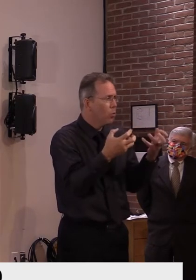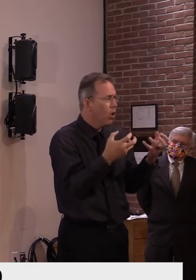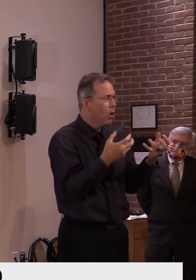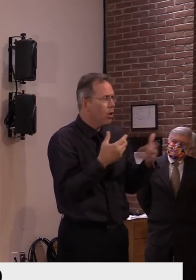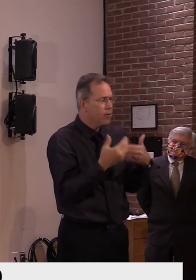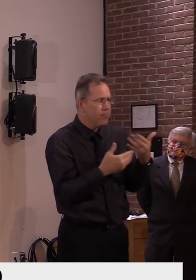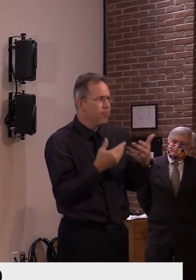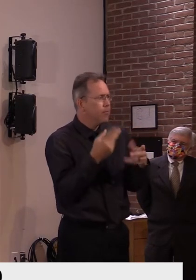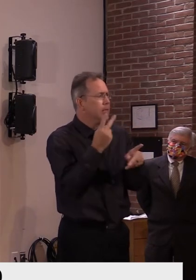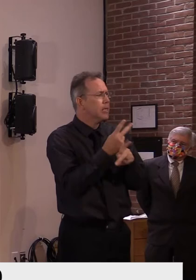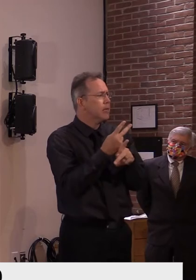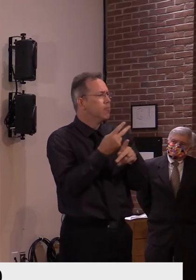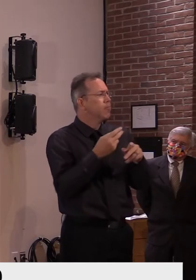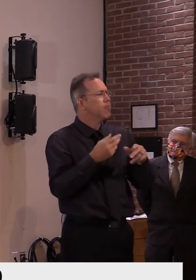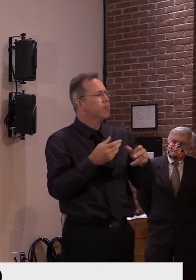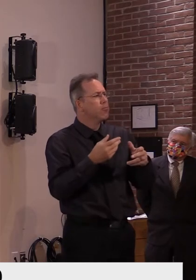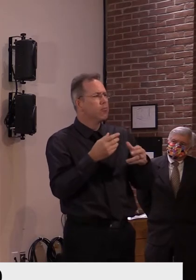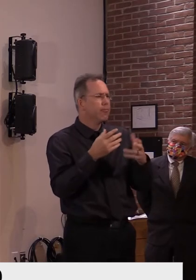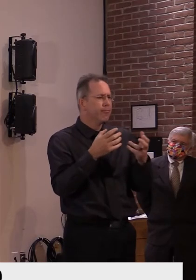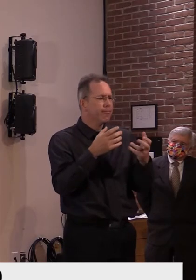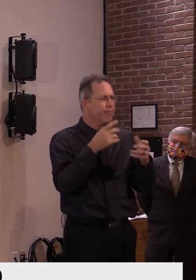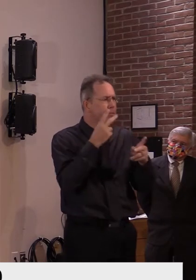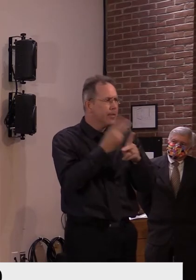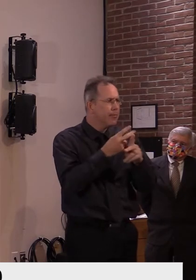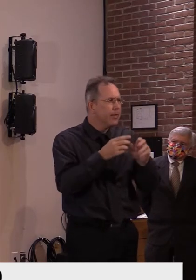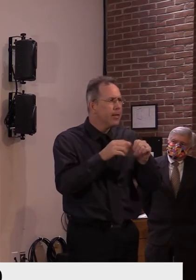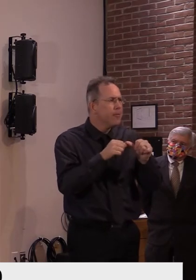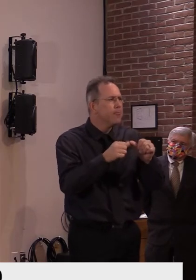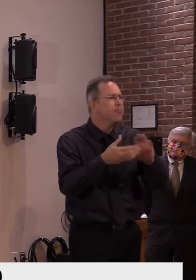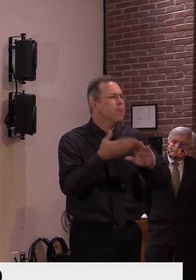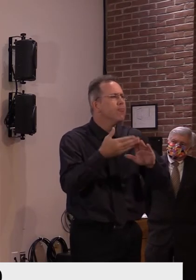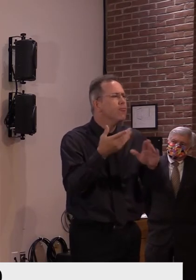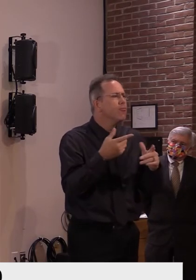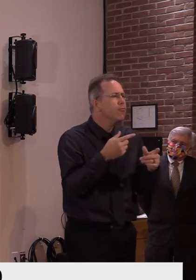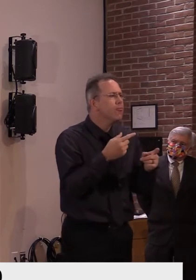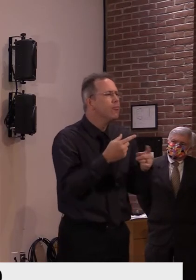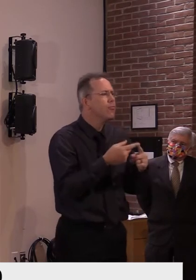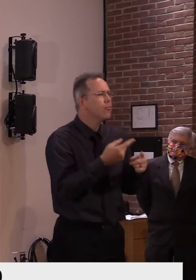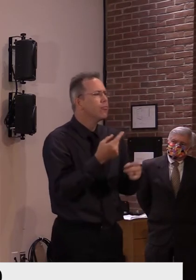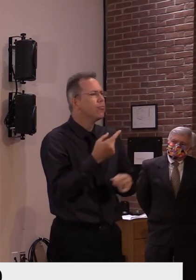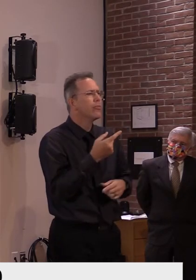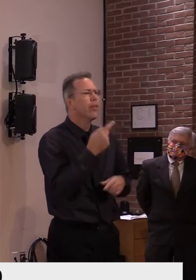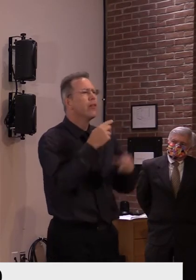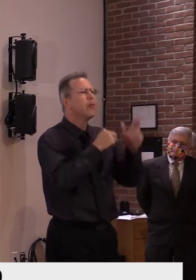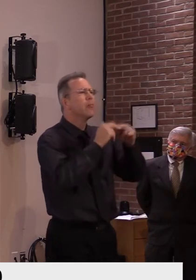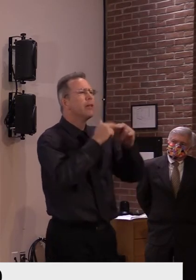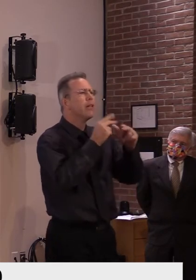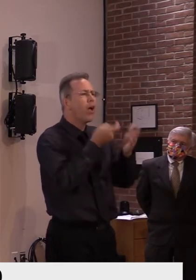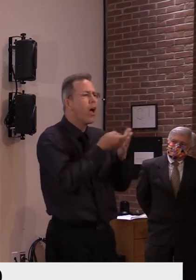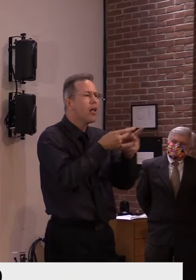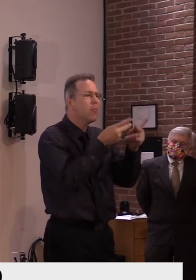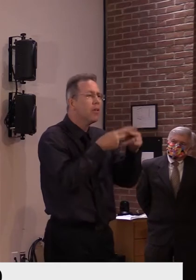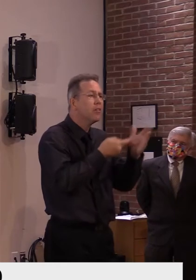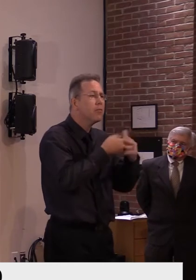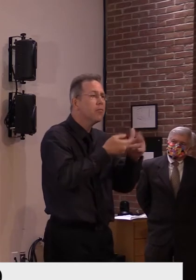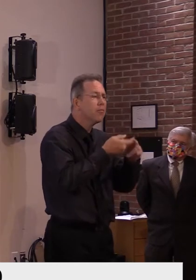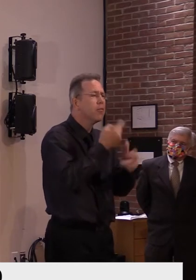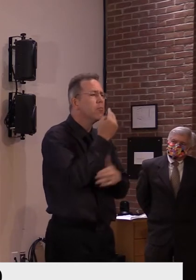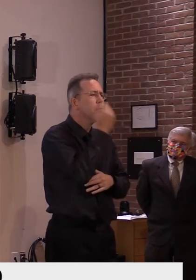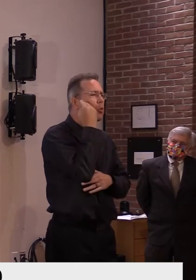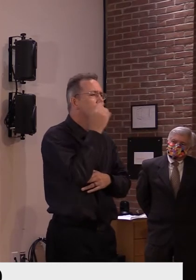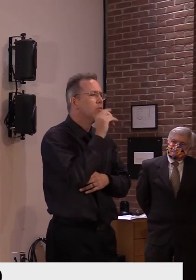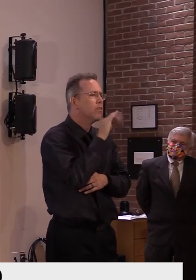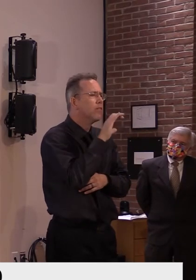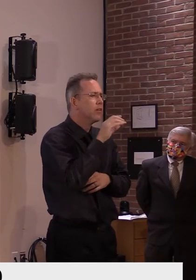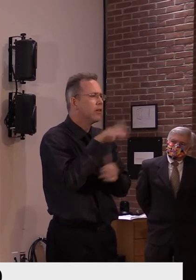obviously are at stake. But in terms of the state actually having enforcement arm regarding quarantine, the answer is,